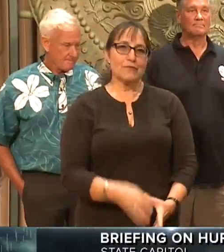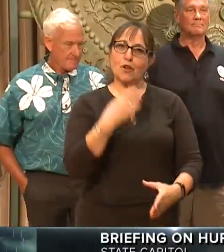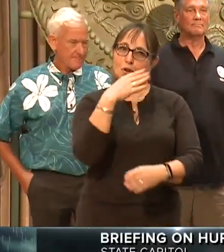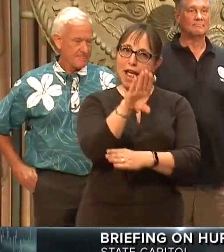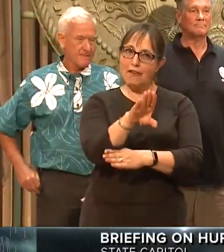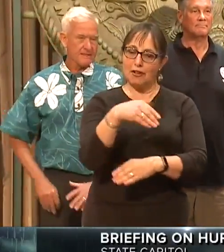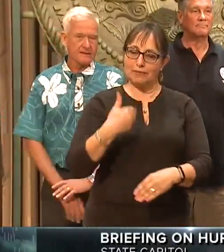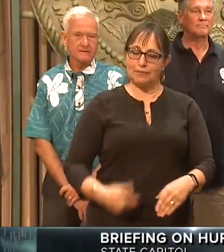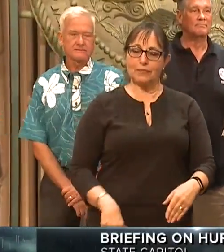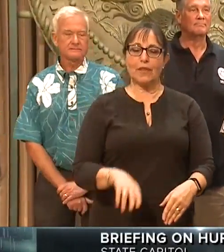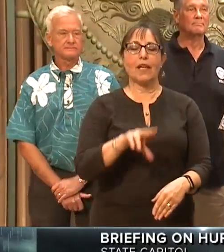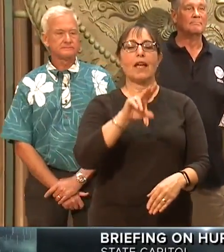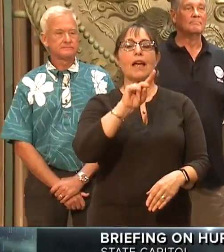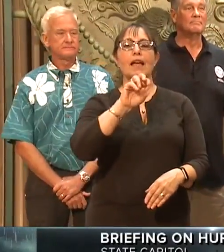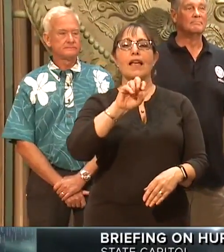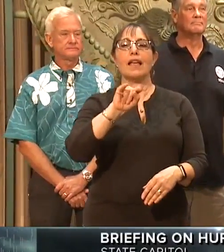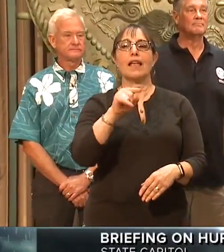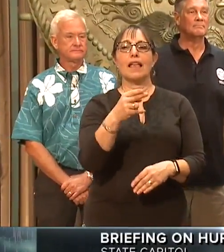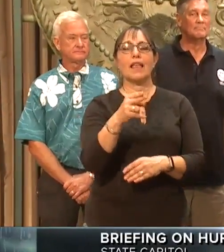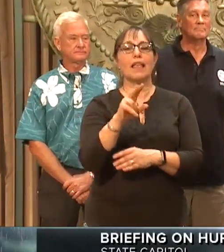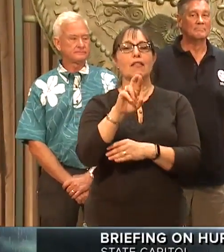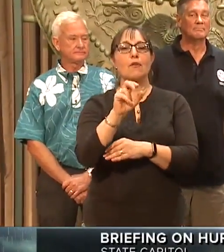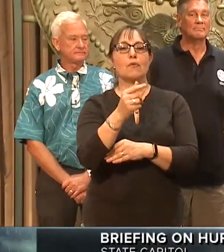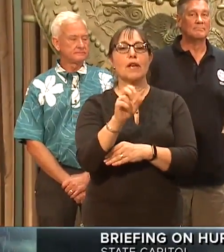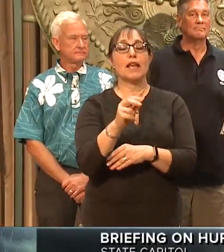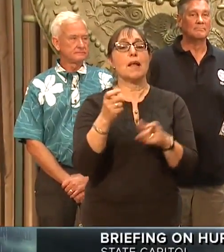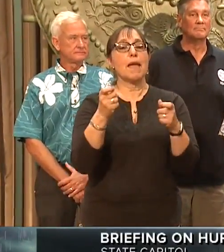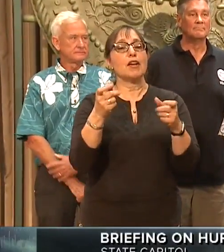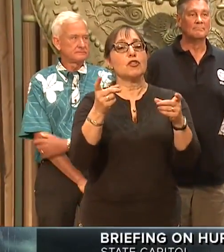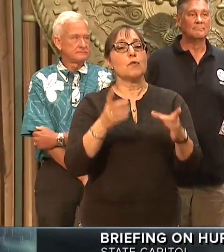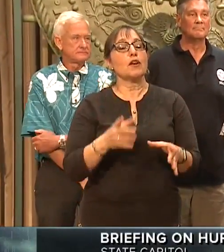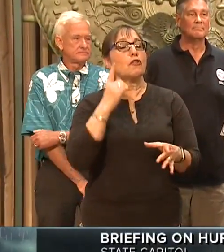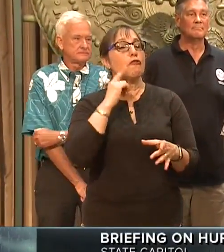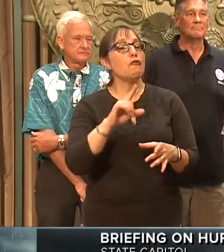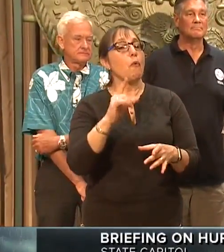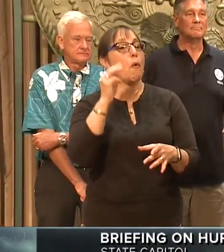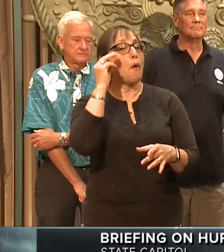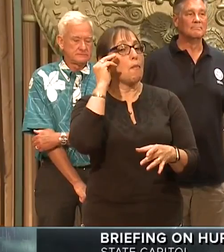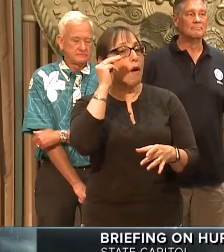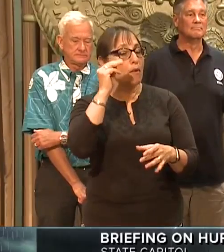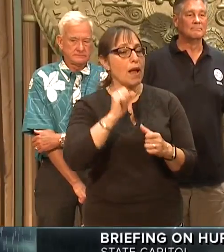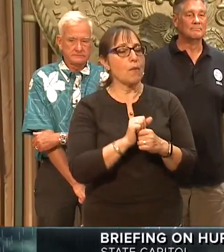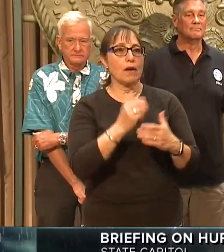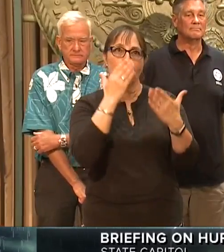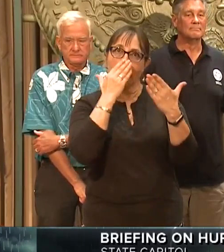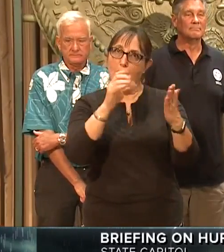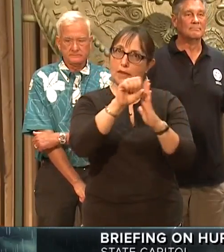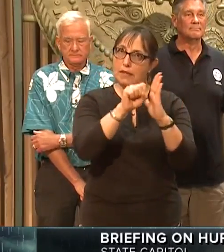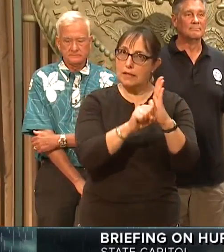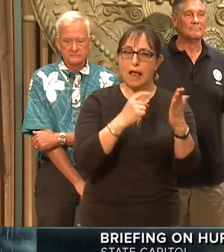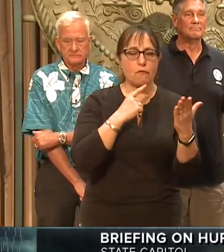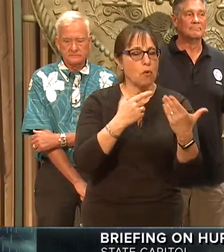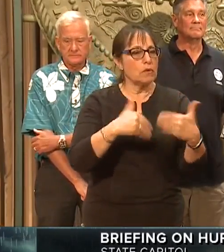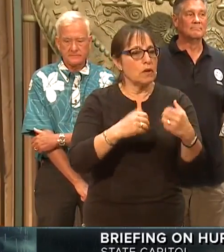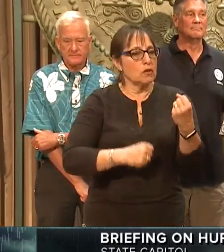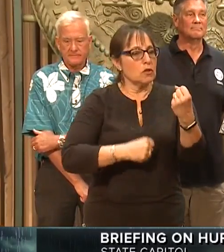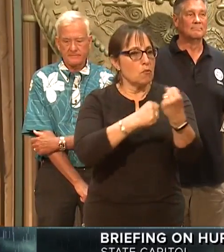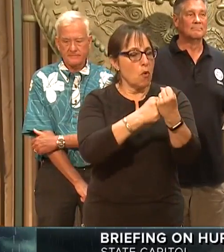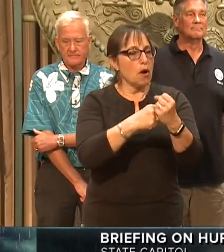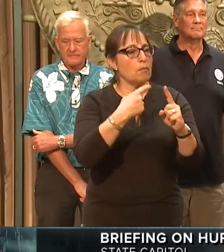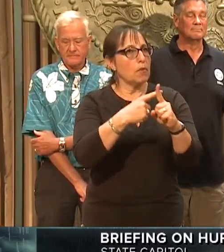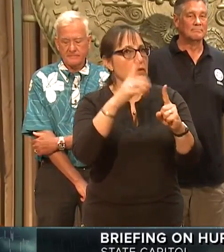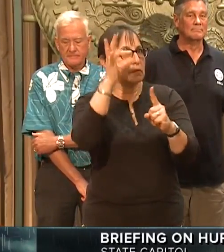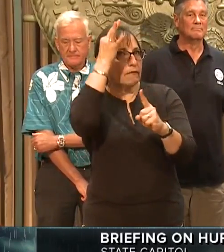Good afternoon. Keith Regan, Managing Director for the County of Maui. First of all, I wanted to say thank you very much to the state for all the support, as well as our federal